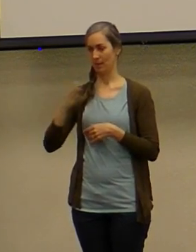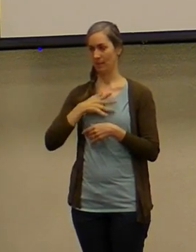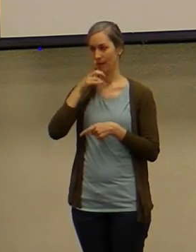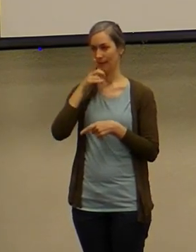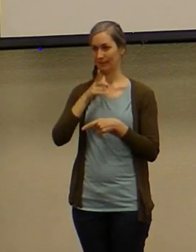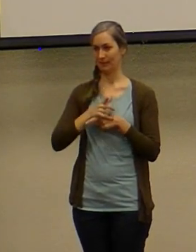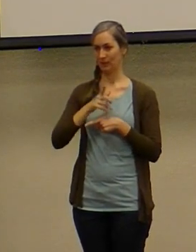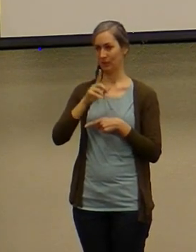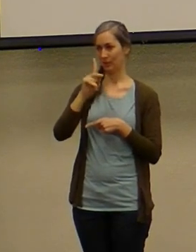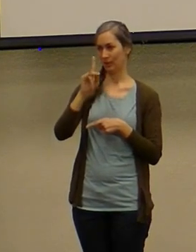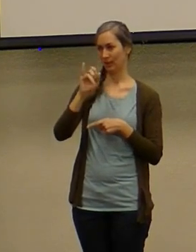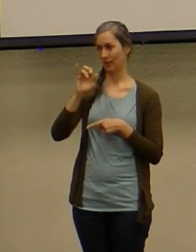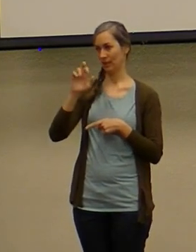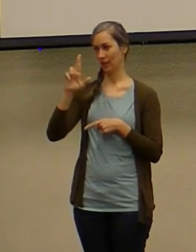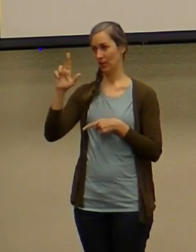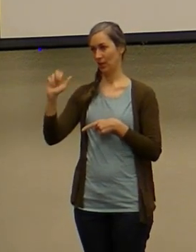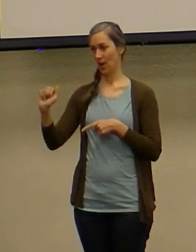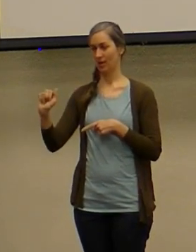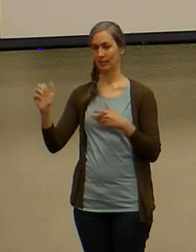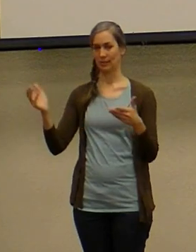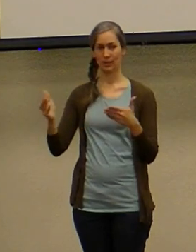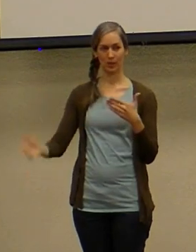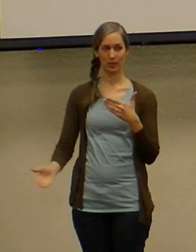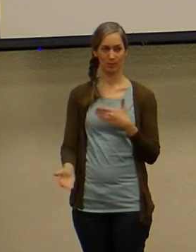well welcome we're glad you're all here this morning